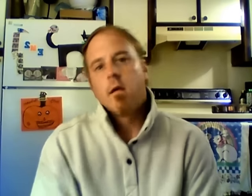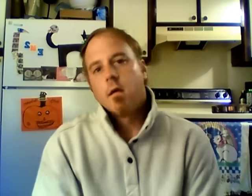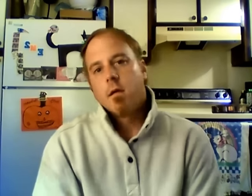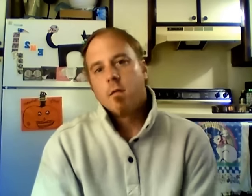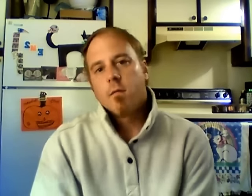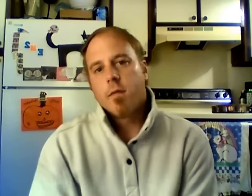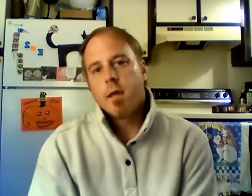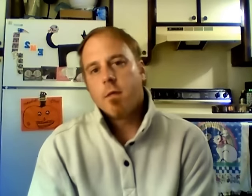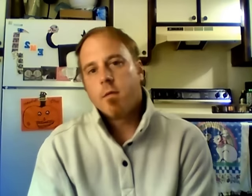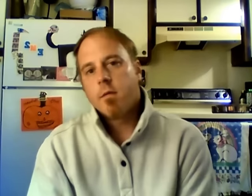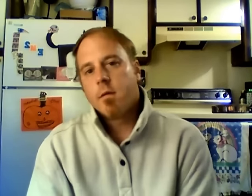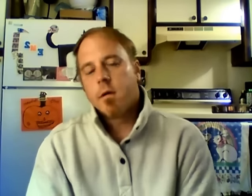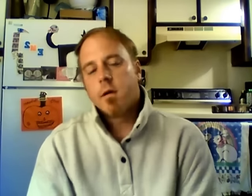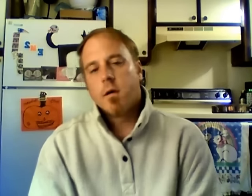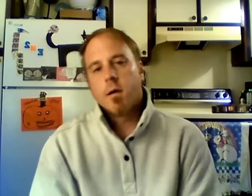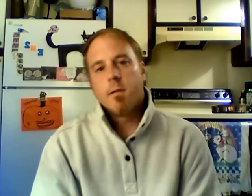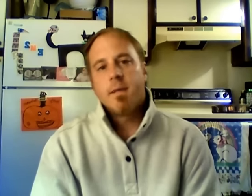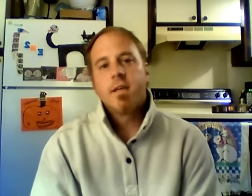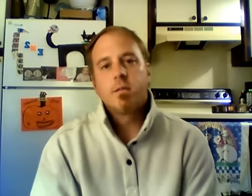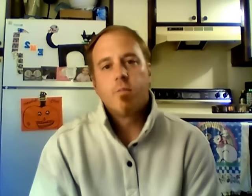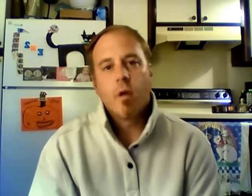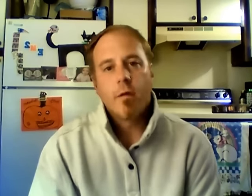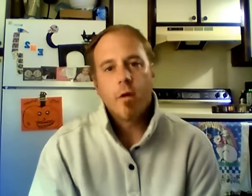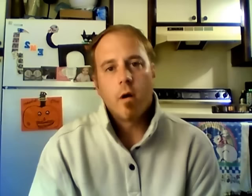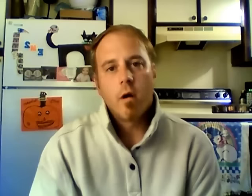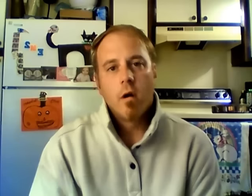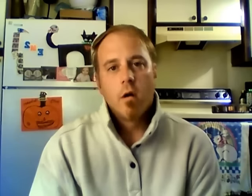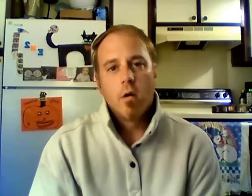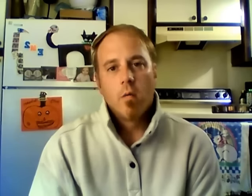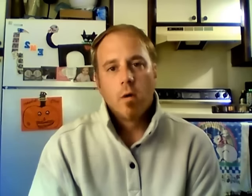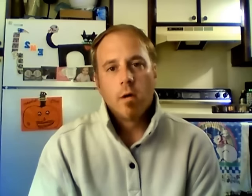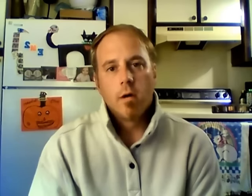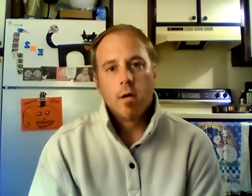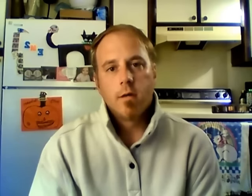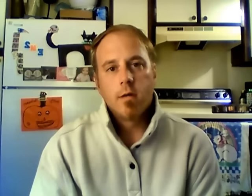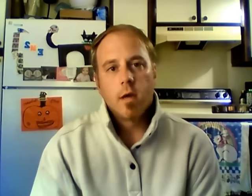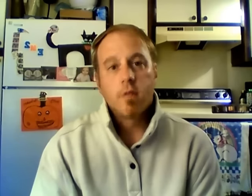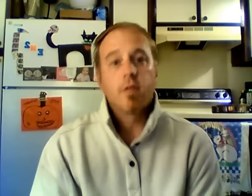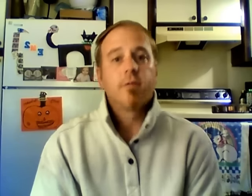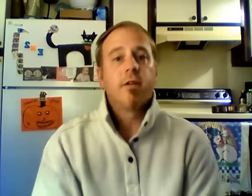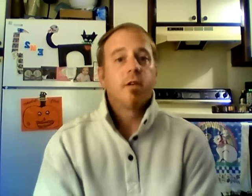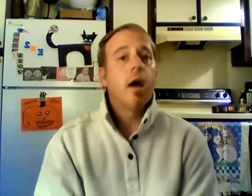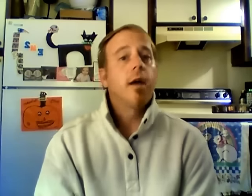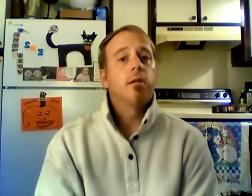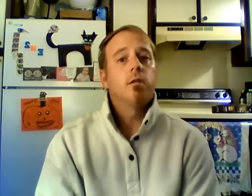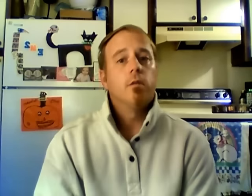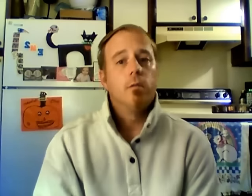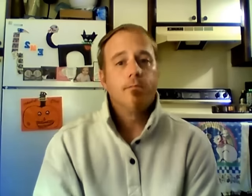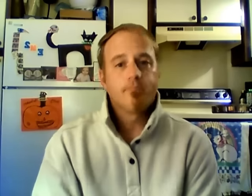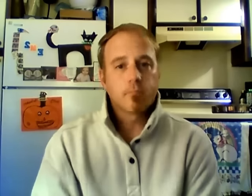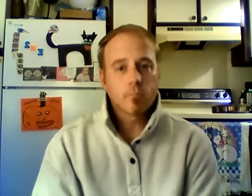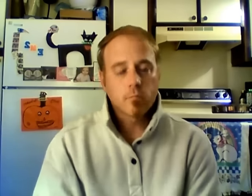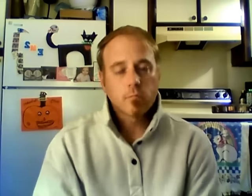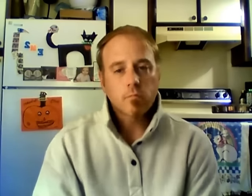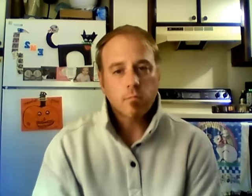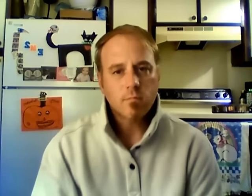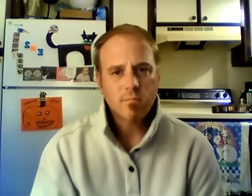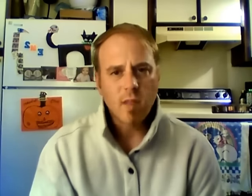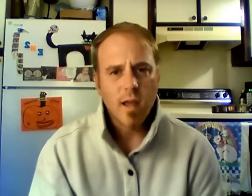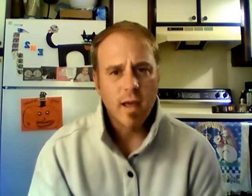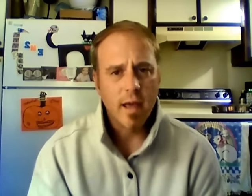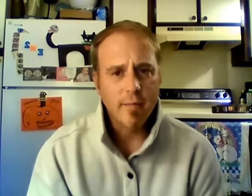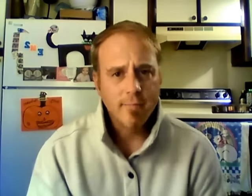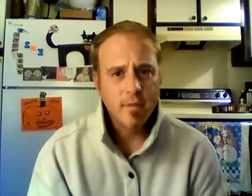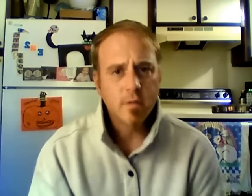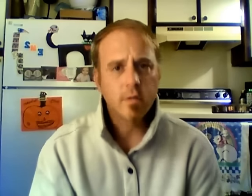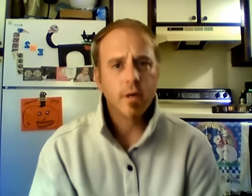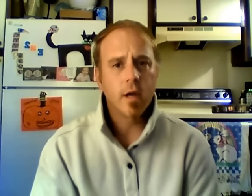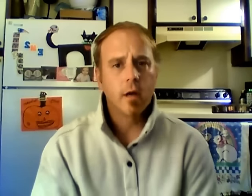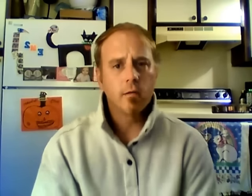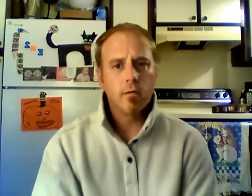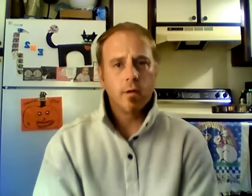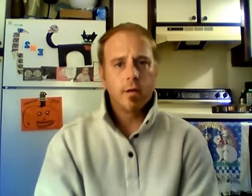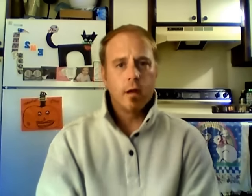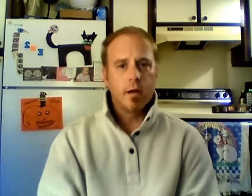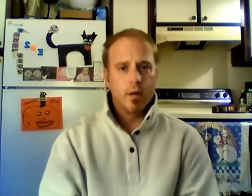his brother just finished high school. So we're young